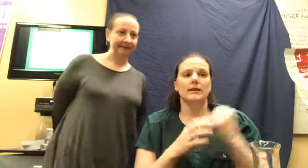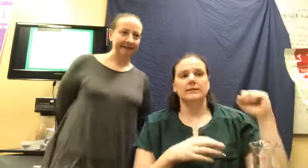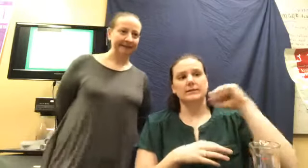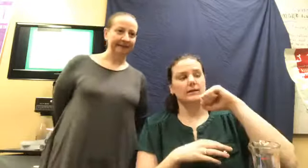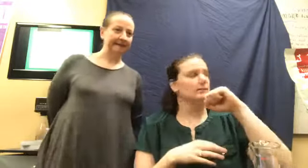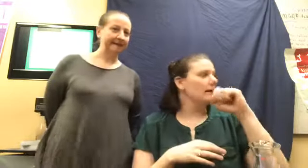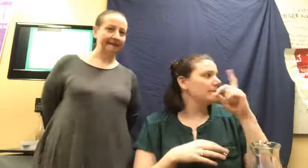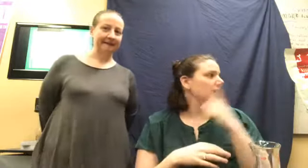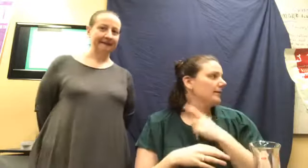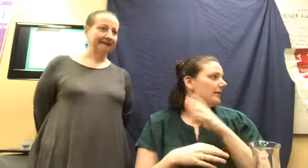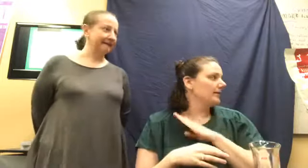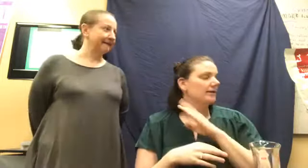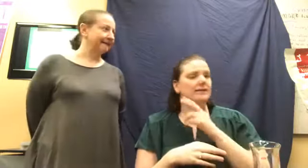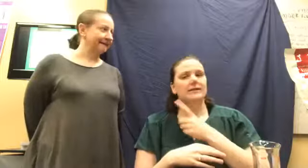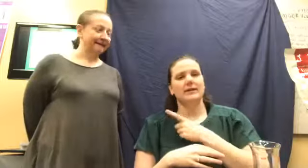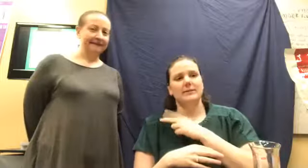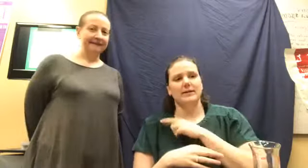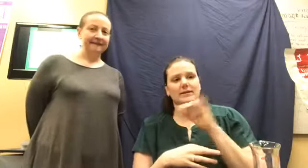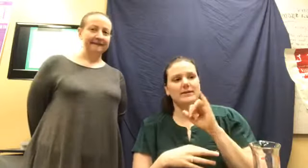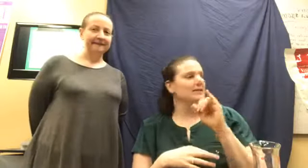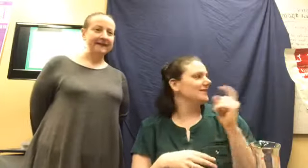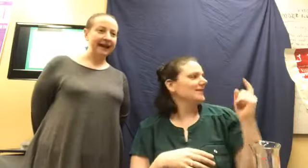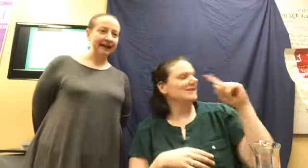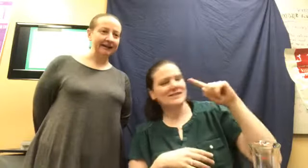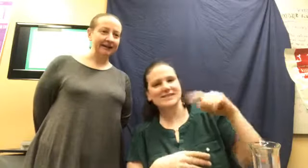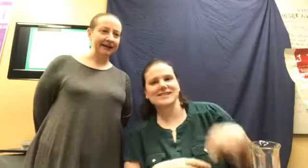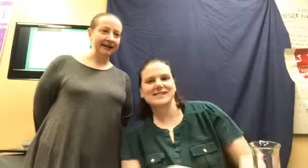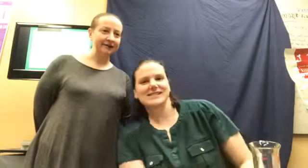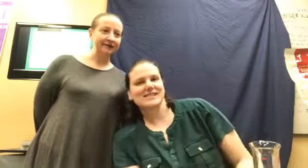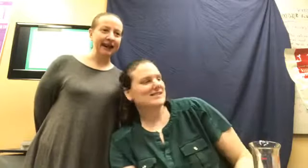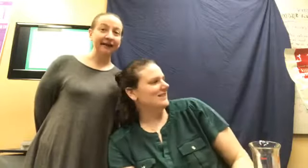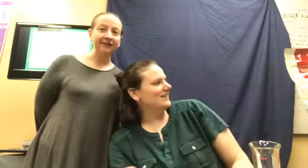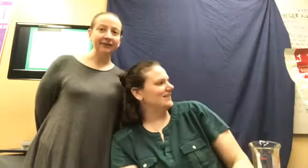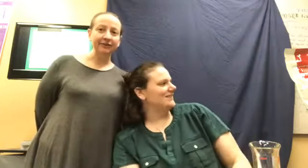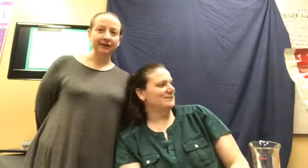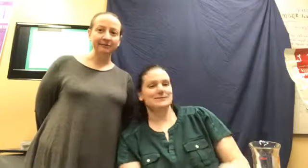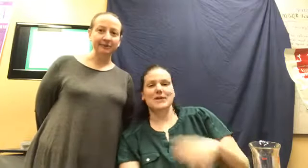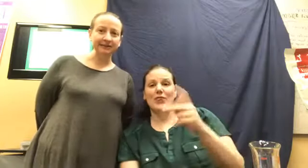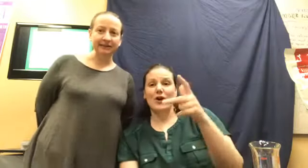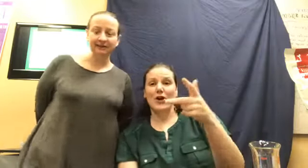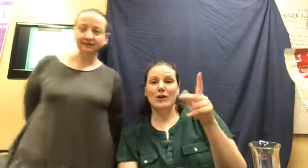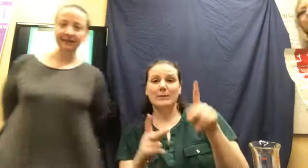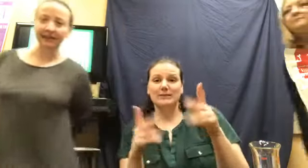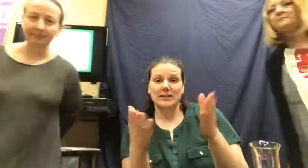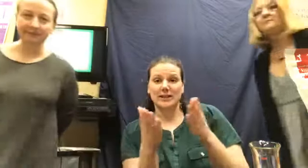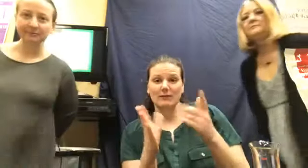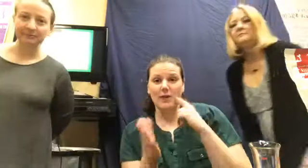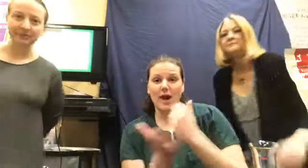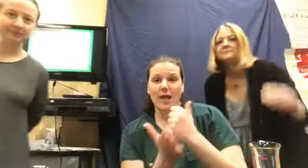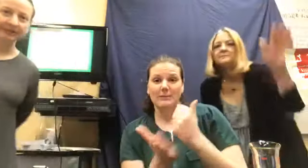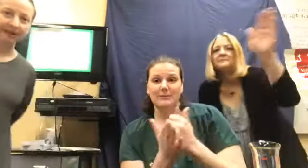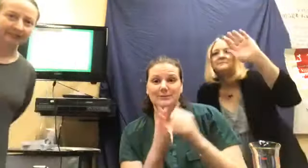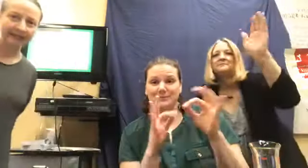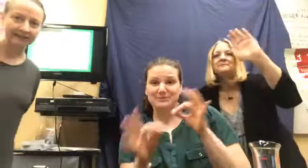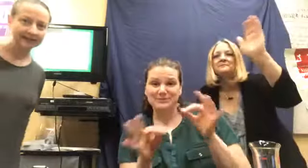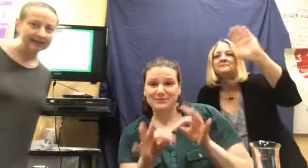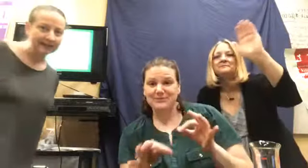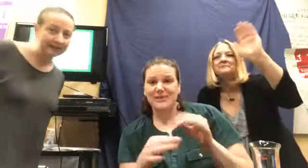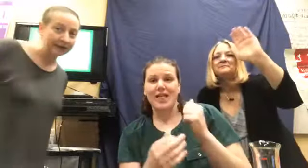Let's pop Debbie in. Yeah. And we have a third person here who's going to help us. She'll be helping us in our